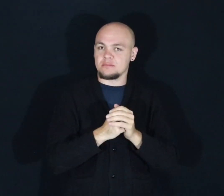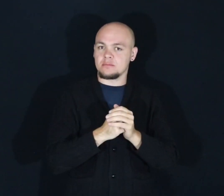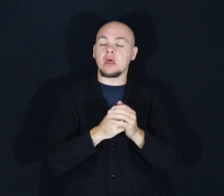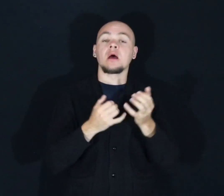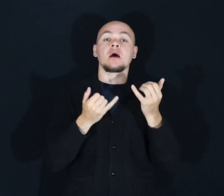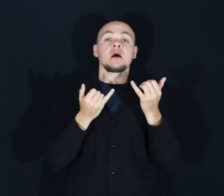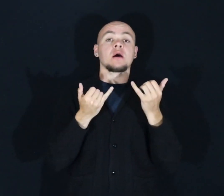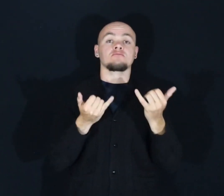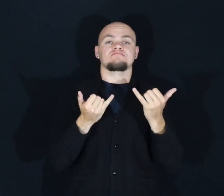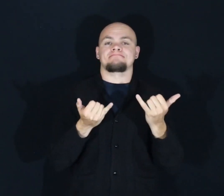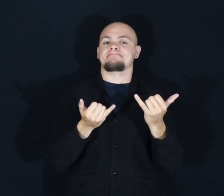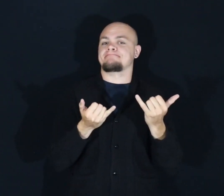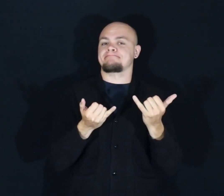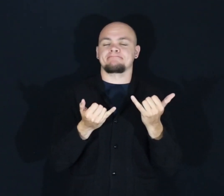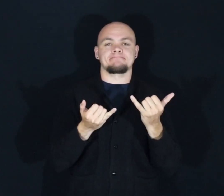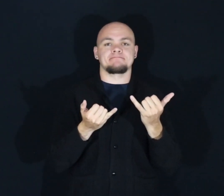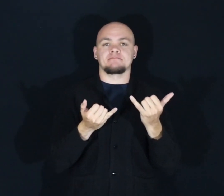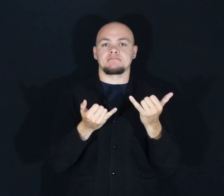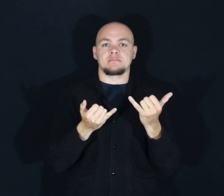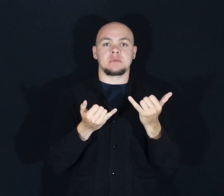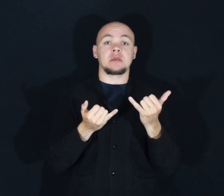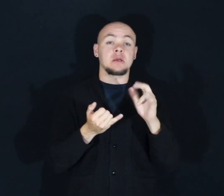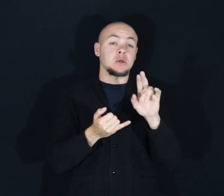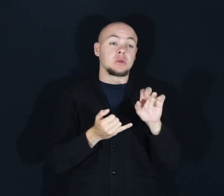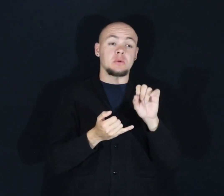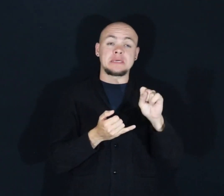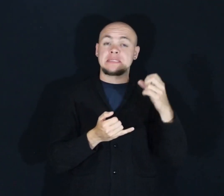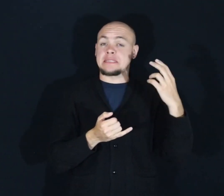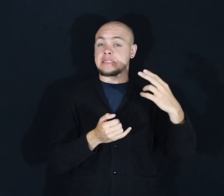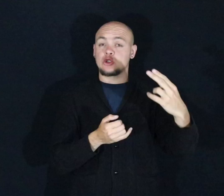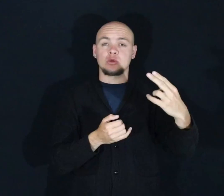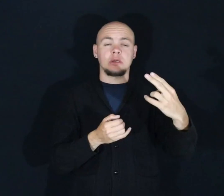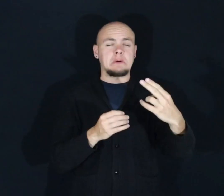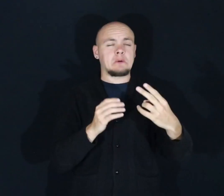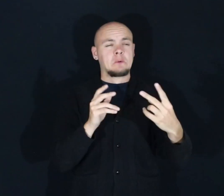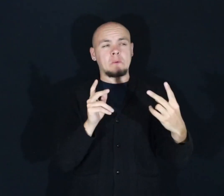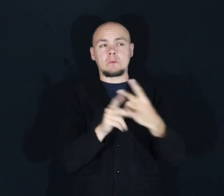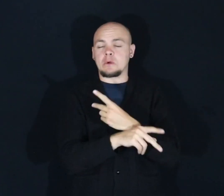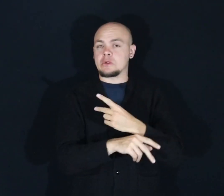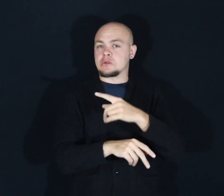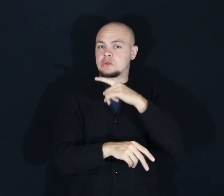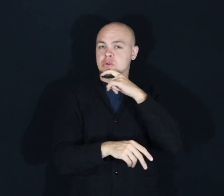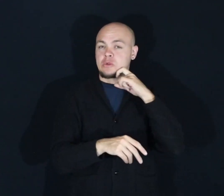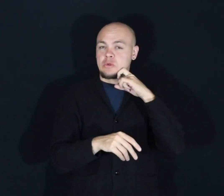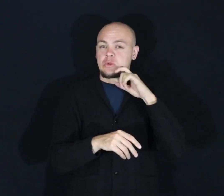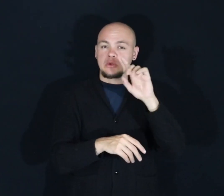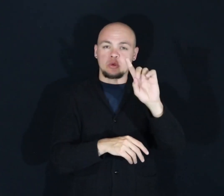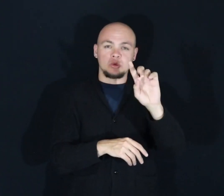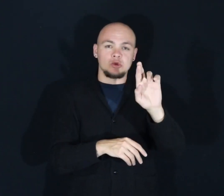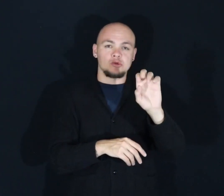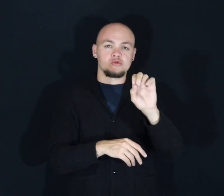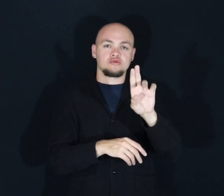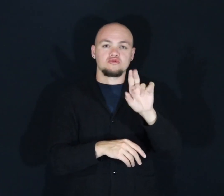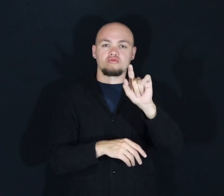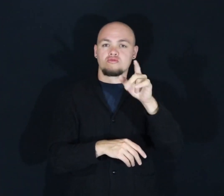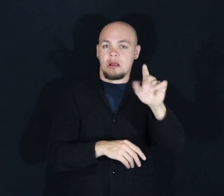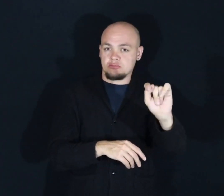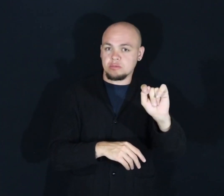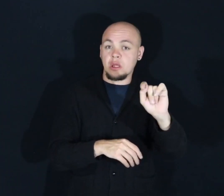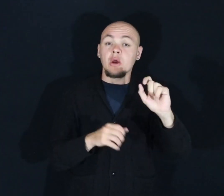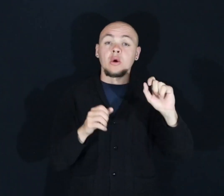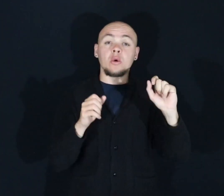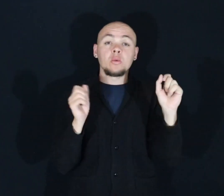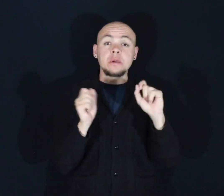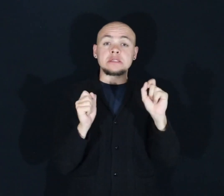now, we're in one of the worst droughts in US history. In the winter, when it does snow, we apply